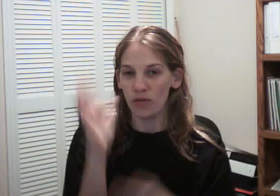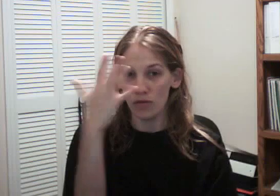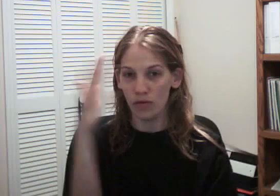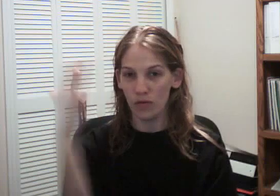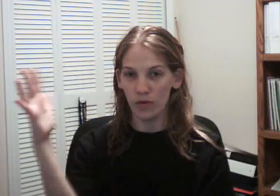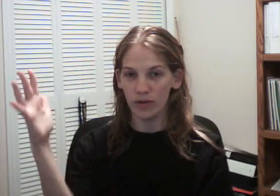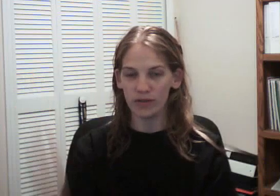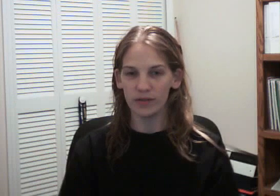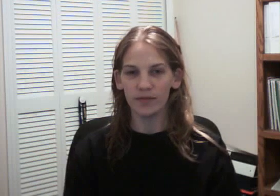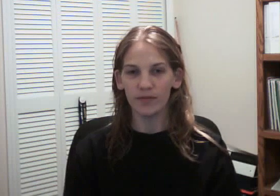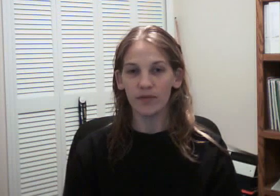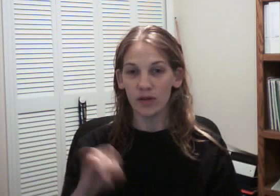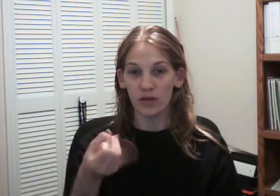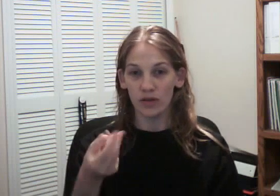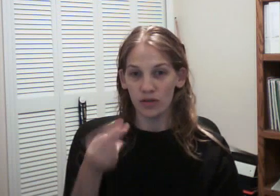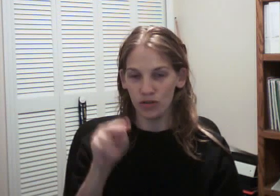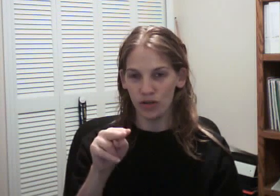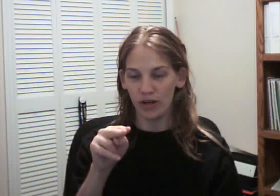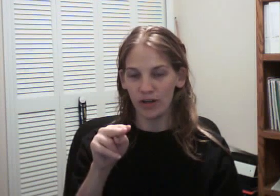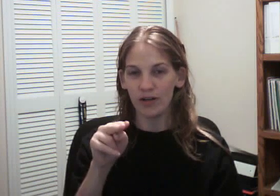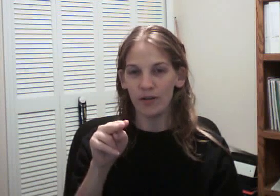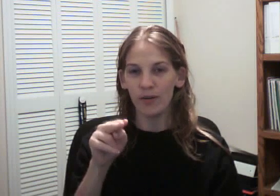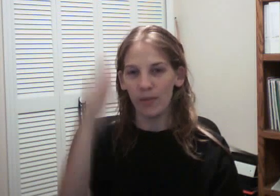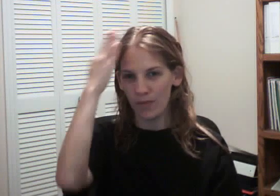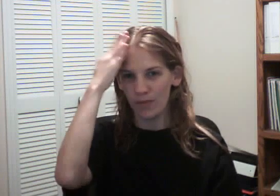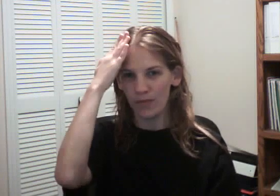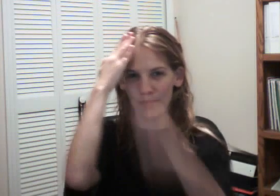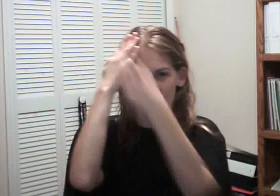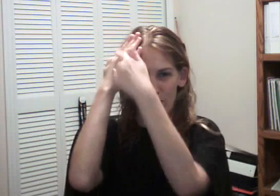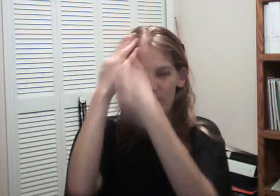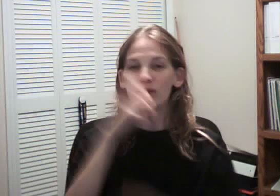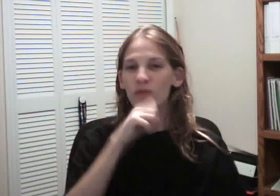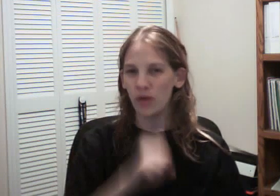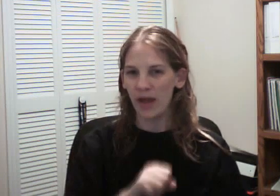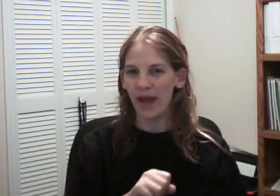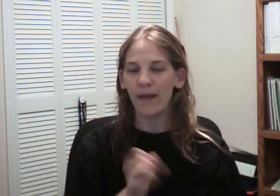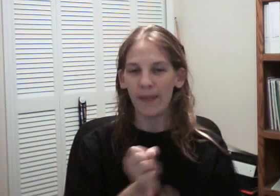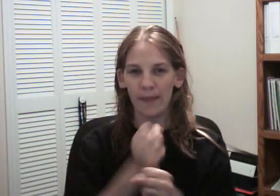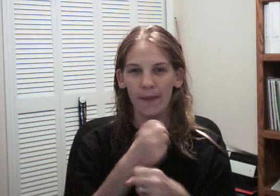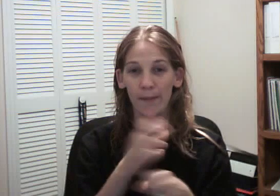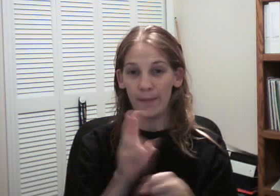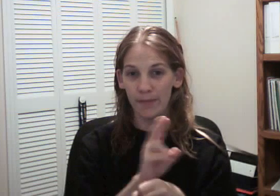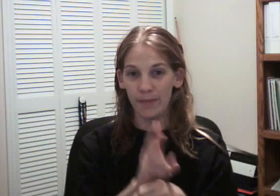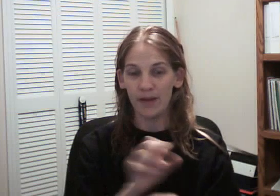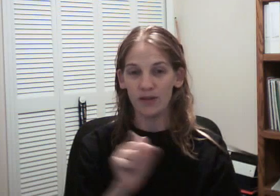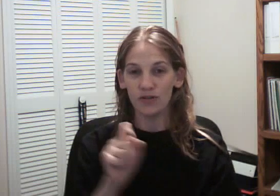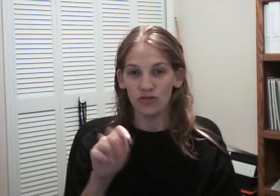of straw, on his head, went out of the house and walked to the woods.